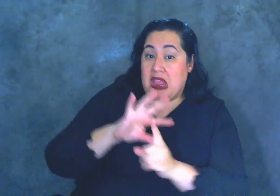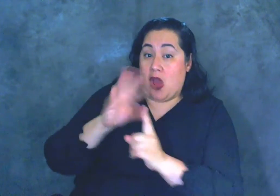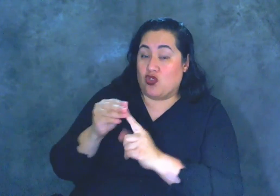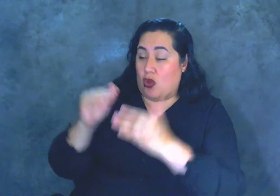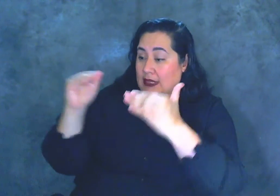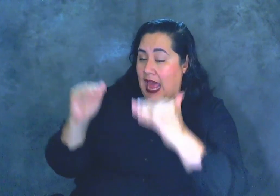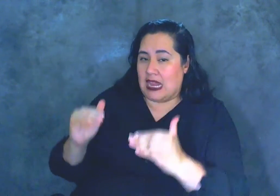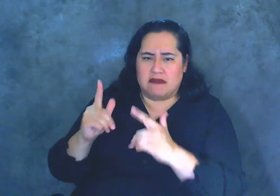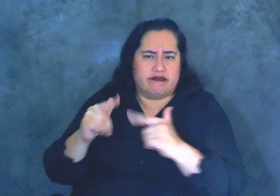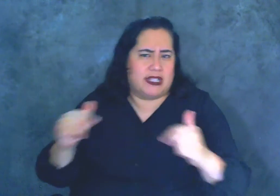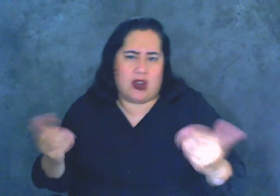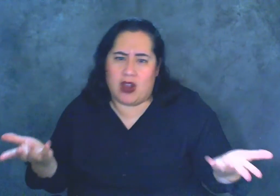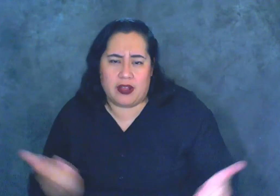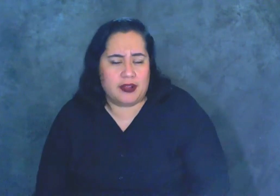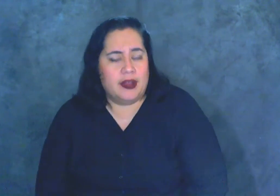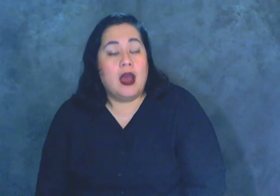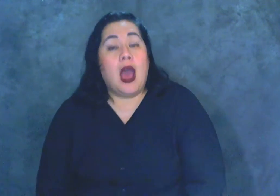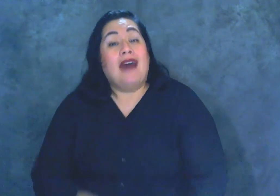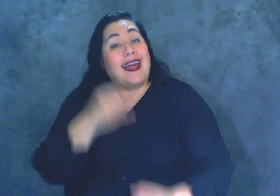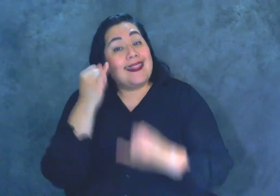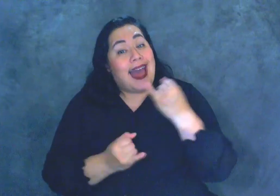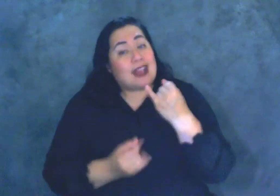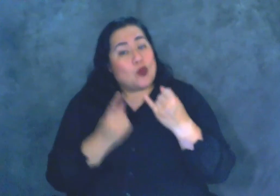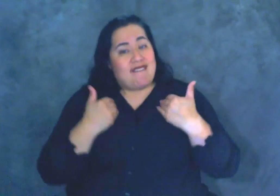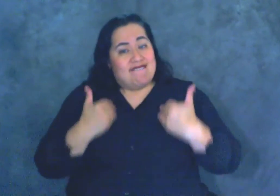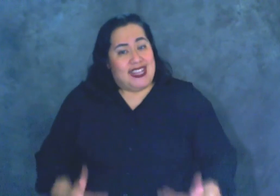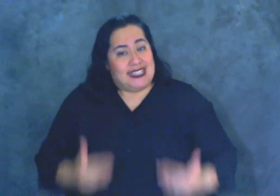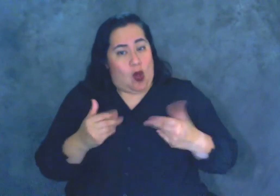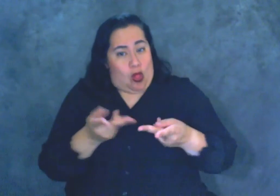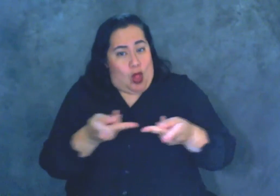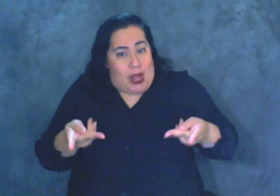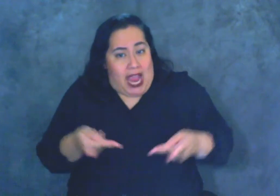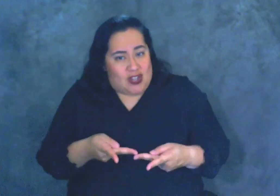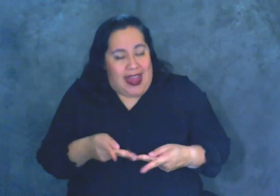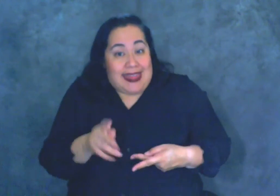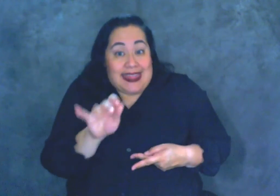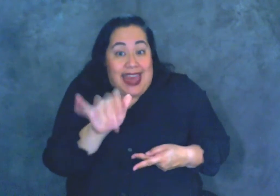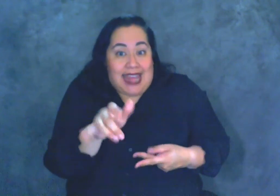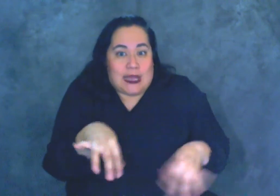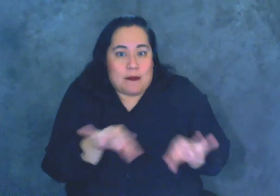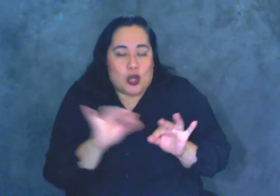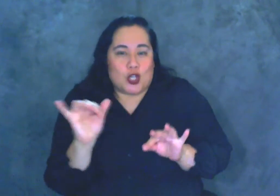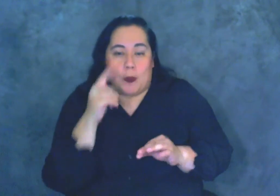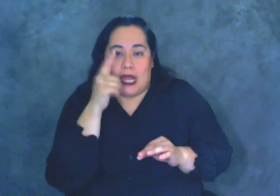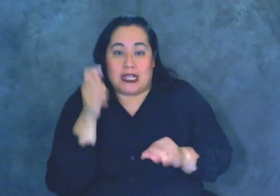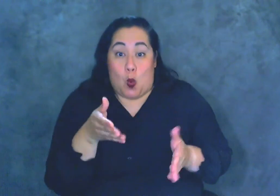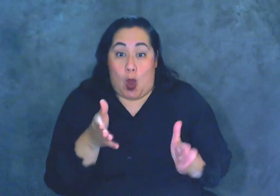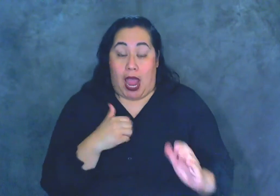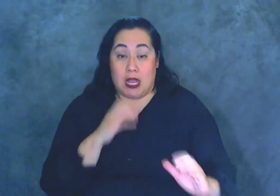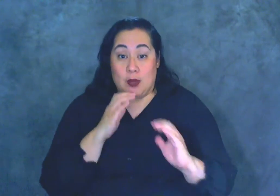etc. And the last one, physical location. That's important too because the way I communicate here in the